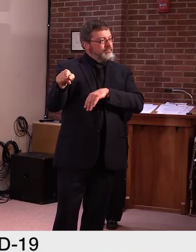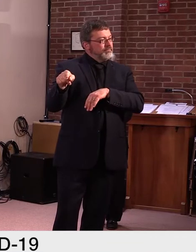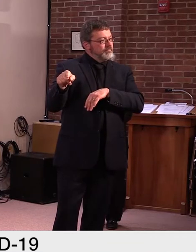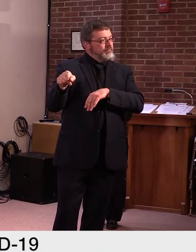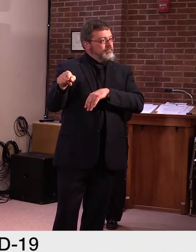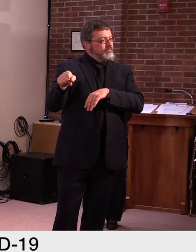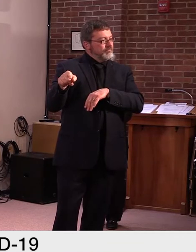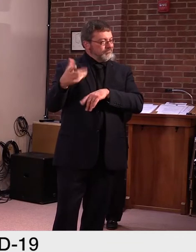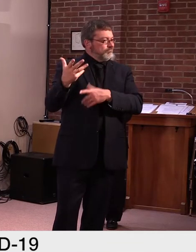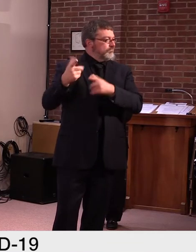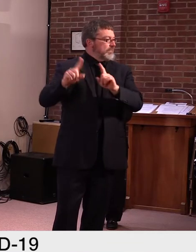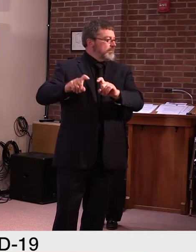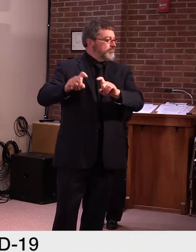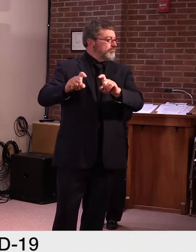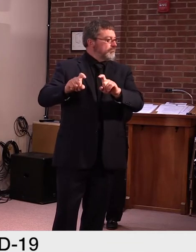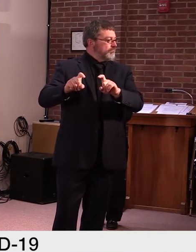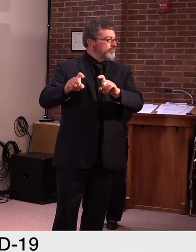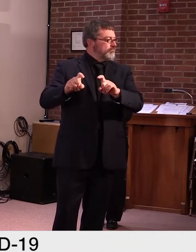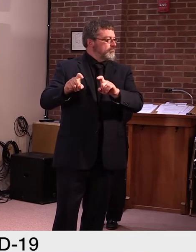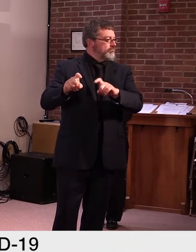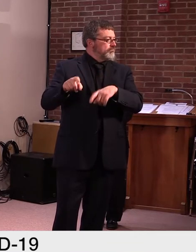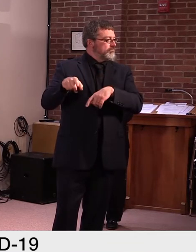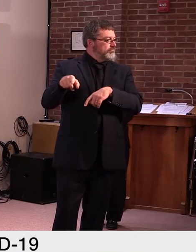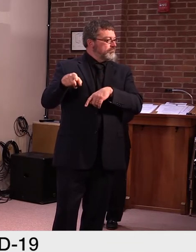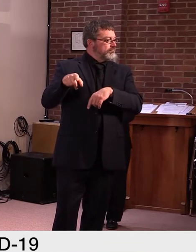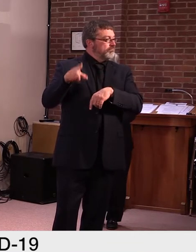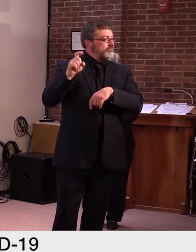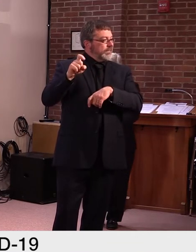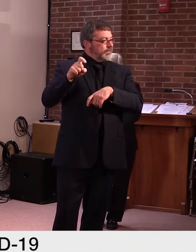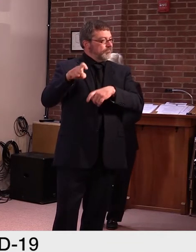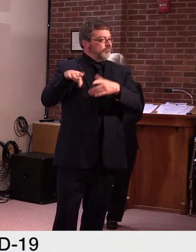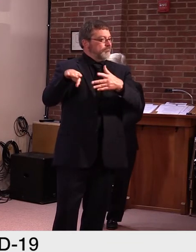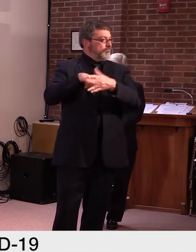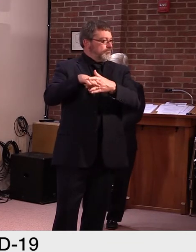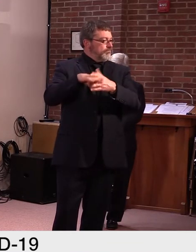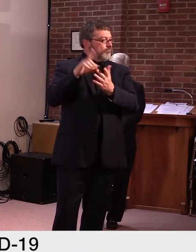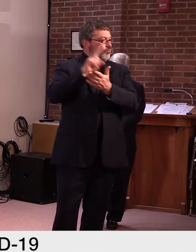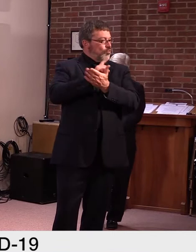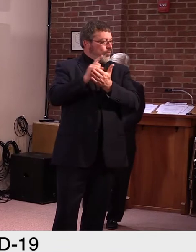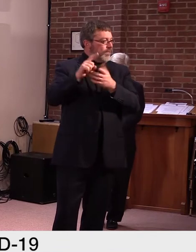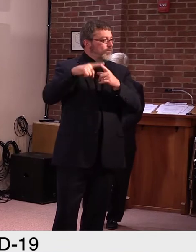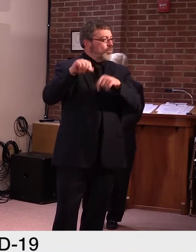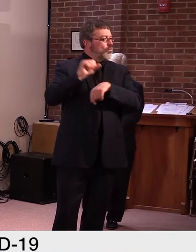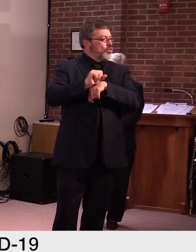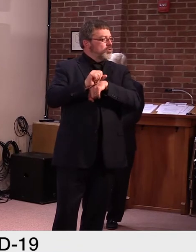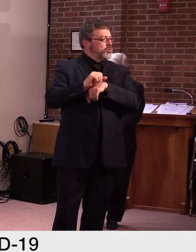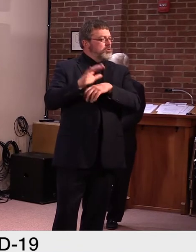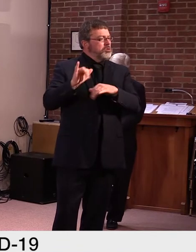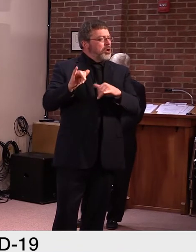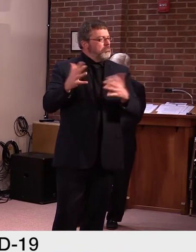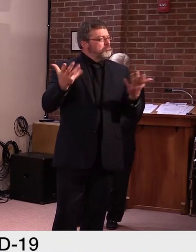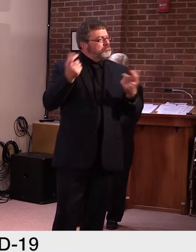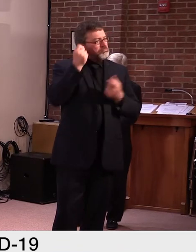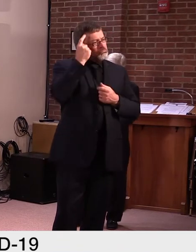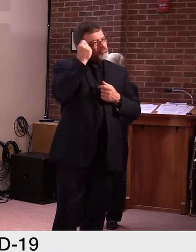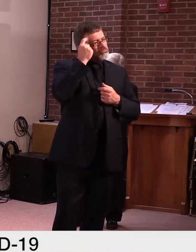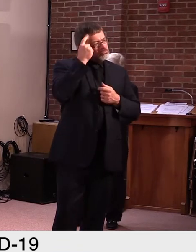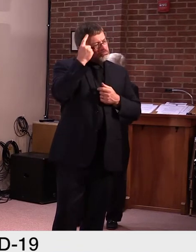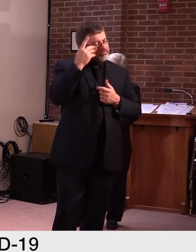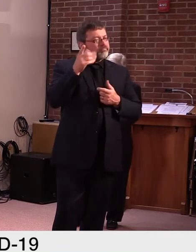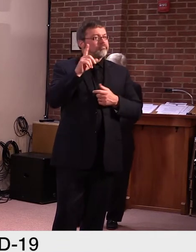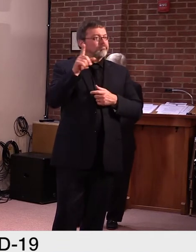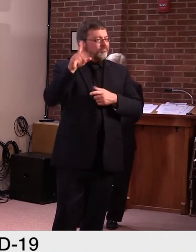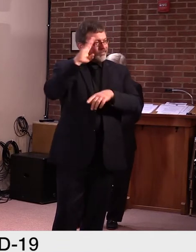uh, he had to take a week off from work, uh, did it, no problem there. He went and had a test and